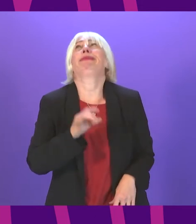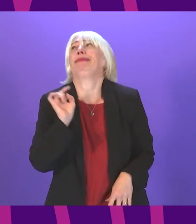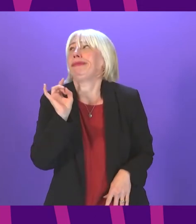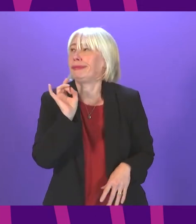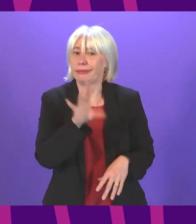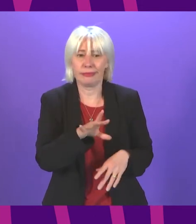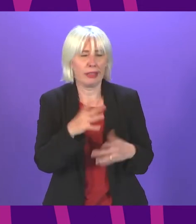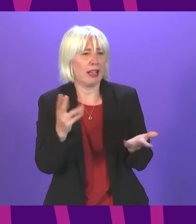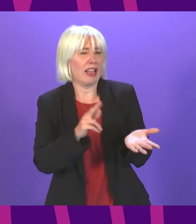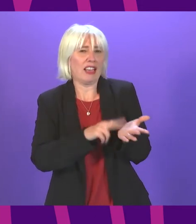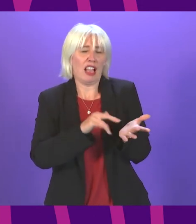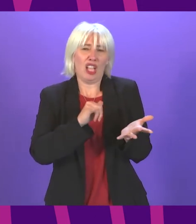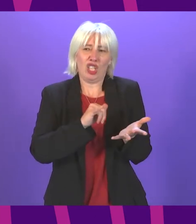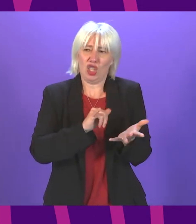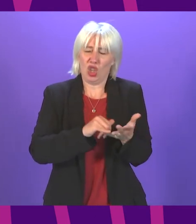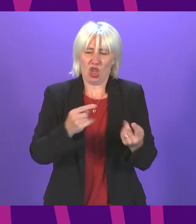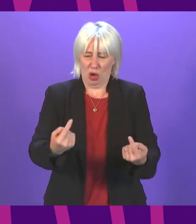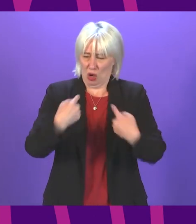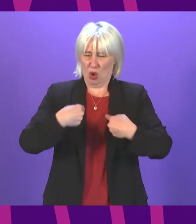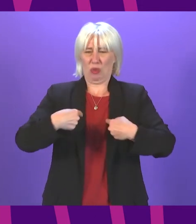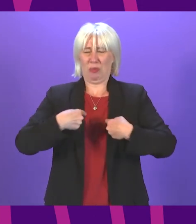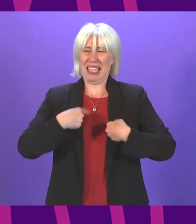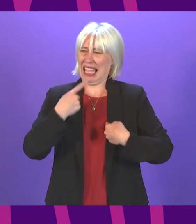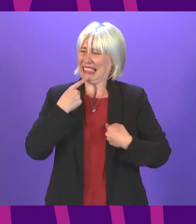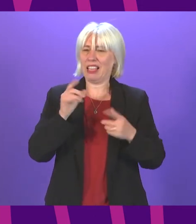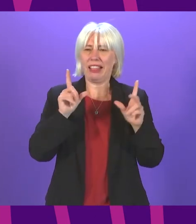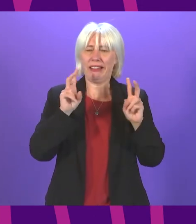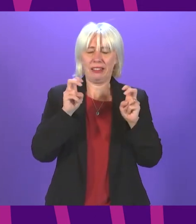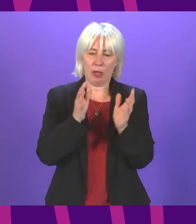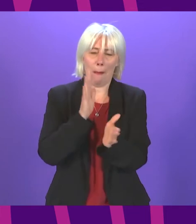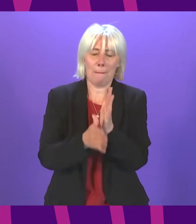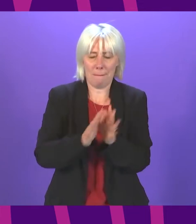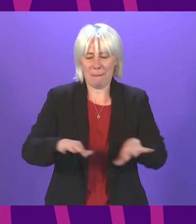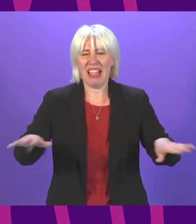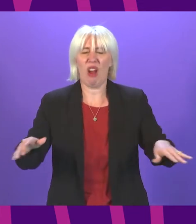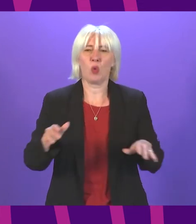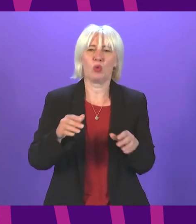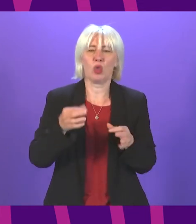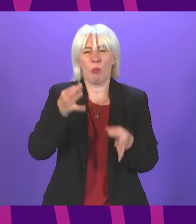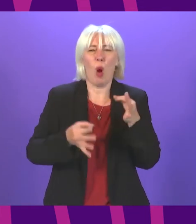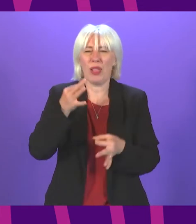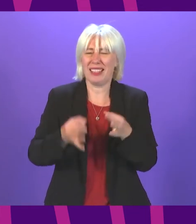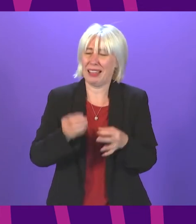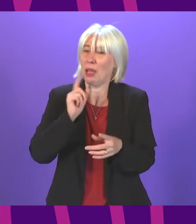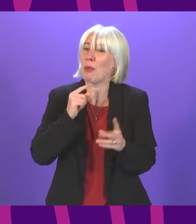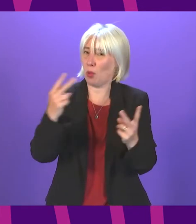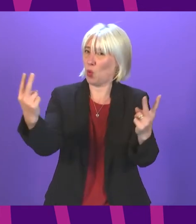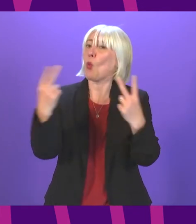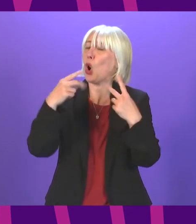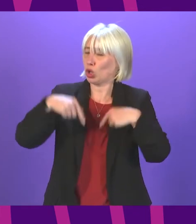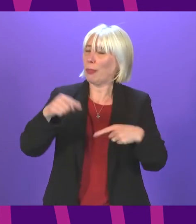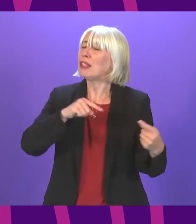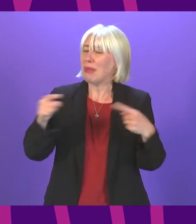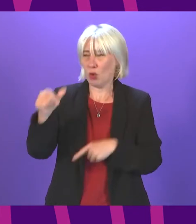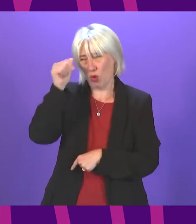Officer of Nicola Sturgeon accusing anyone of playing playground politics will not be lost on people watching this debate